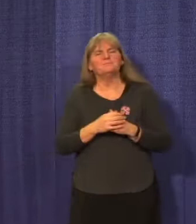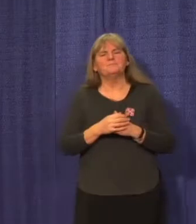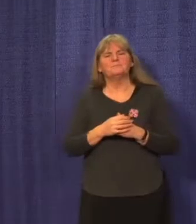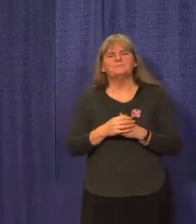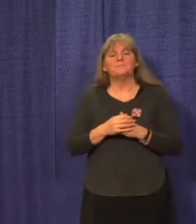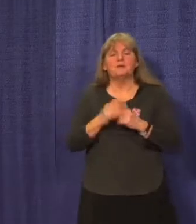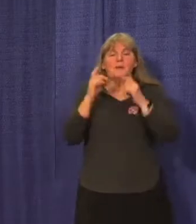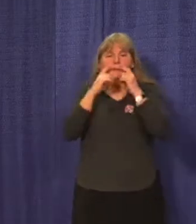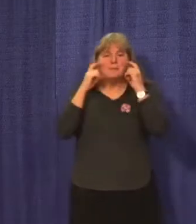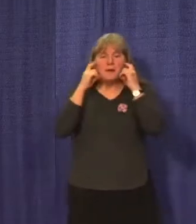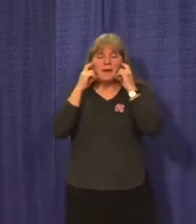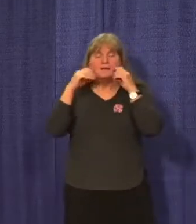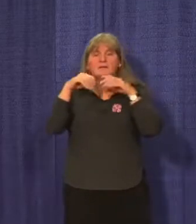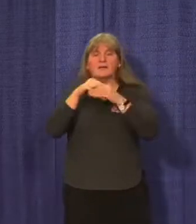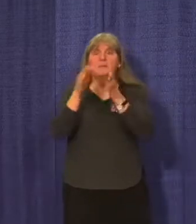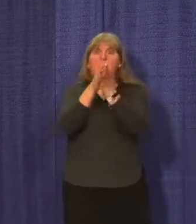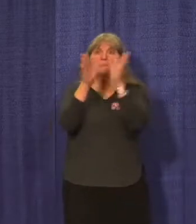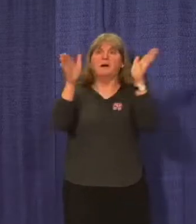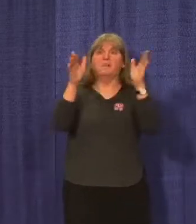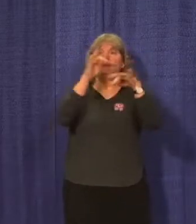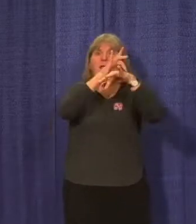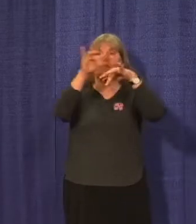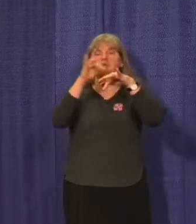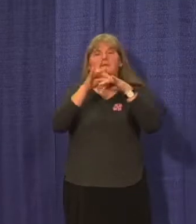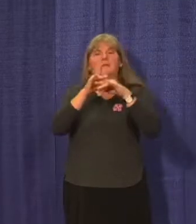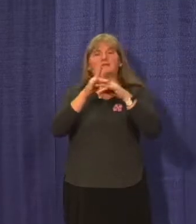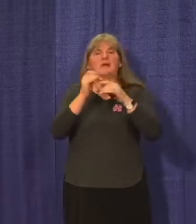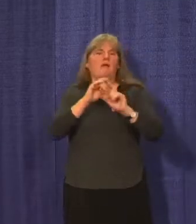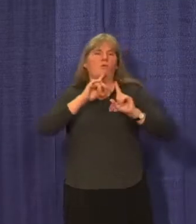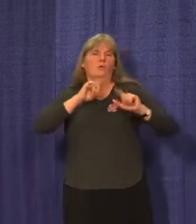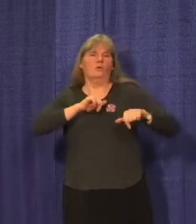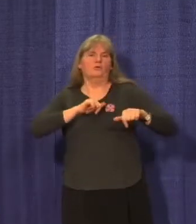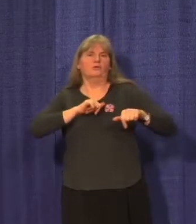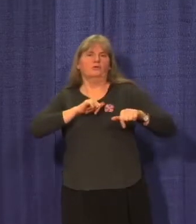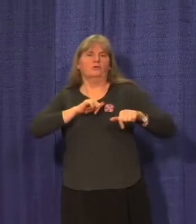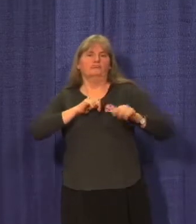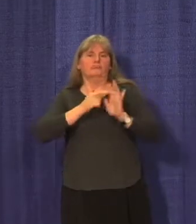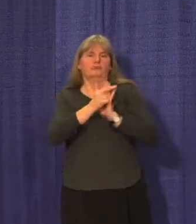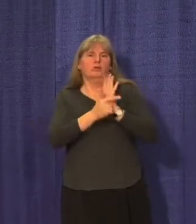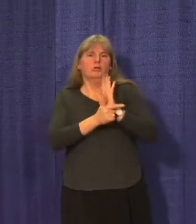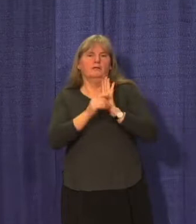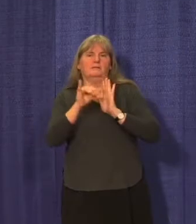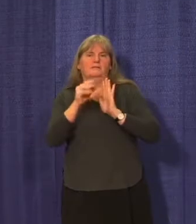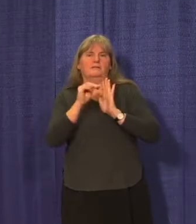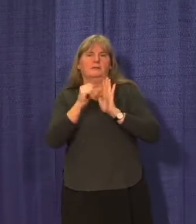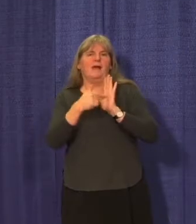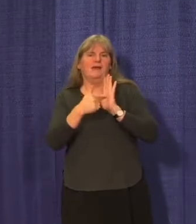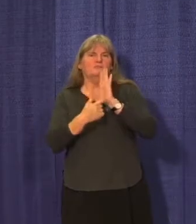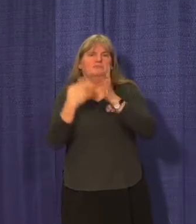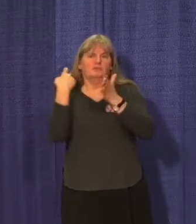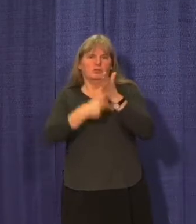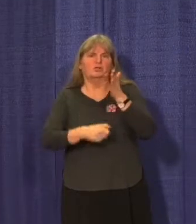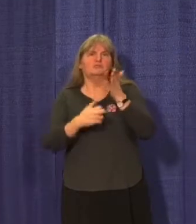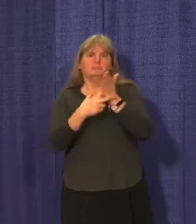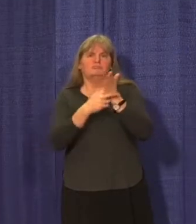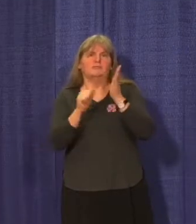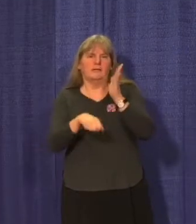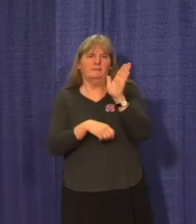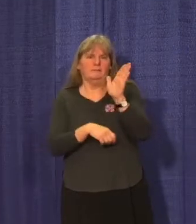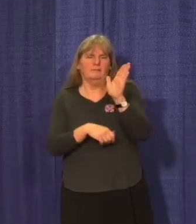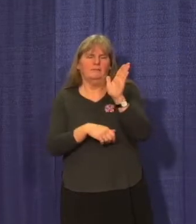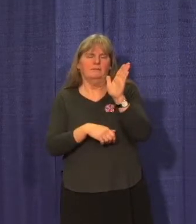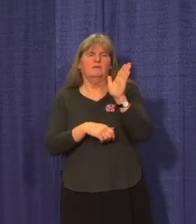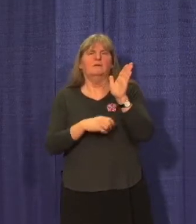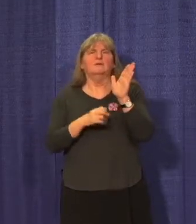wearing a mask in public spaces is enforceable under the SEMA. And we